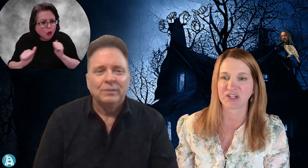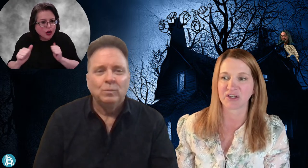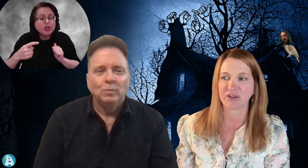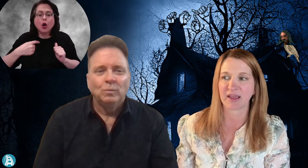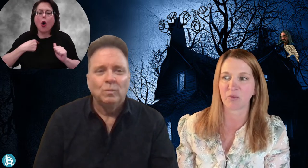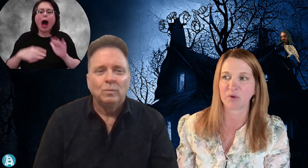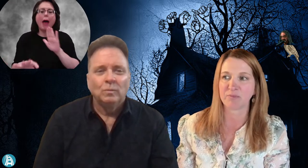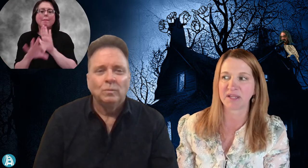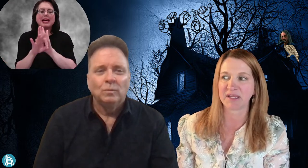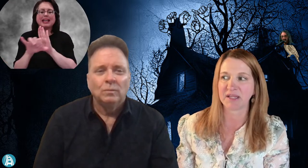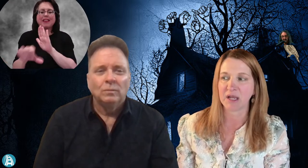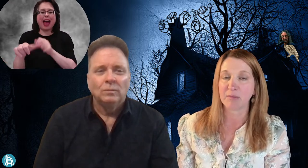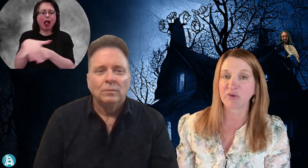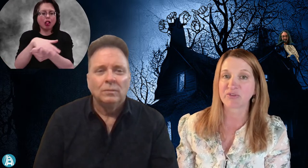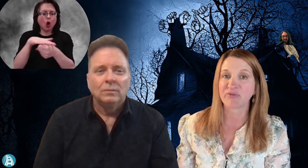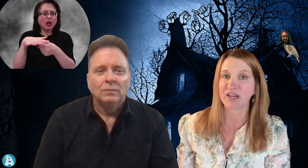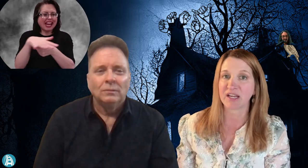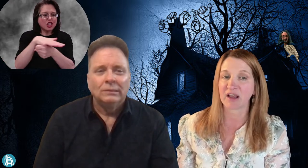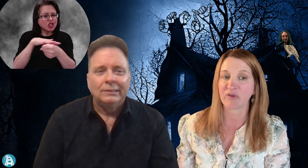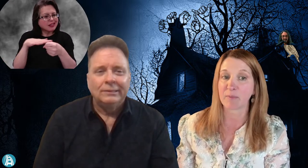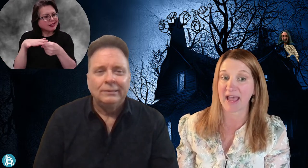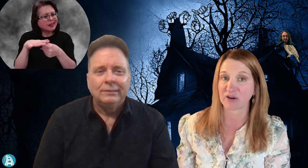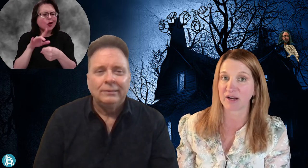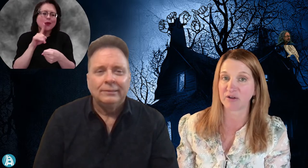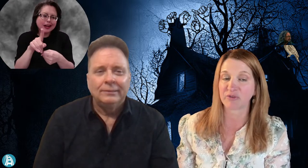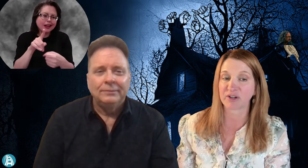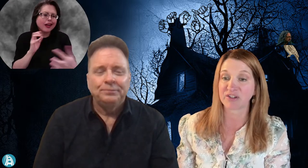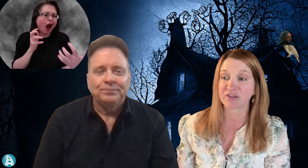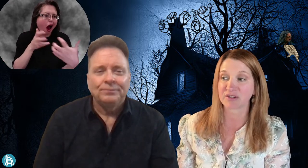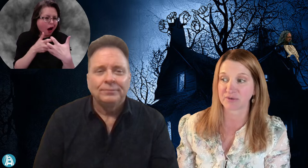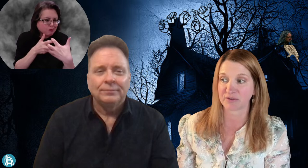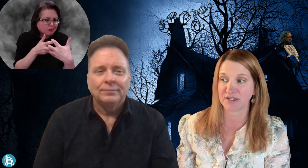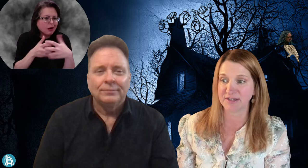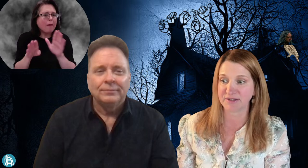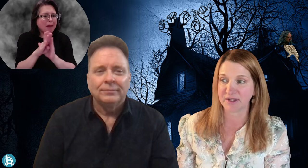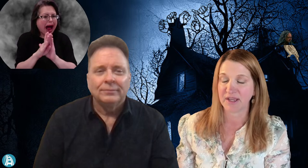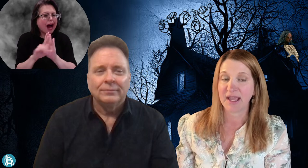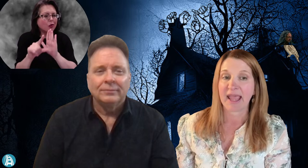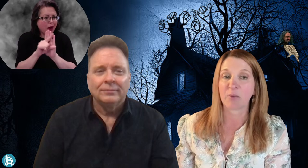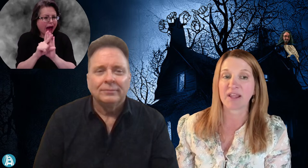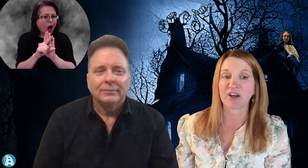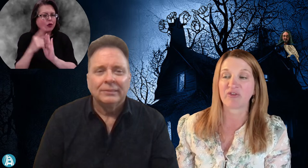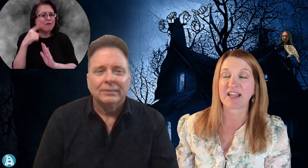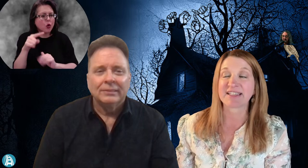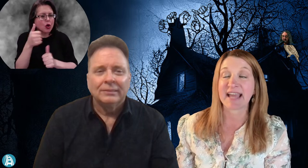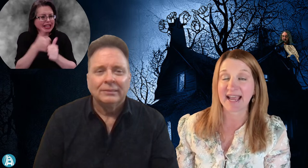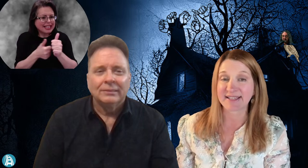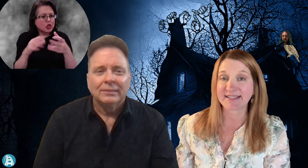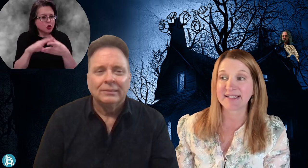that would be most fitting of a background for each of the stories. And we had a fantastic